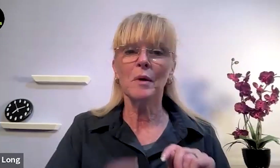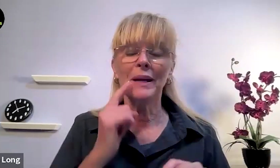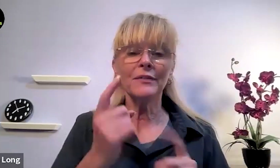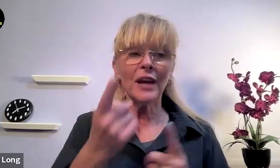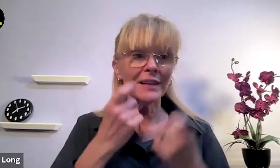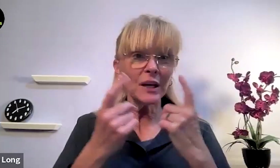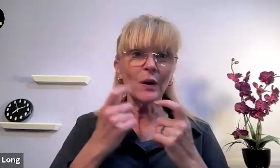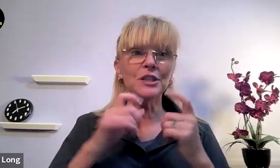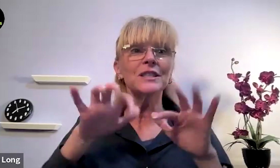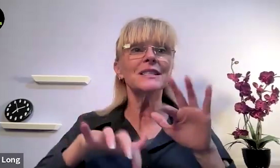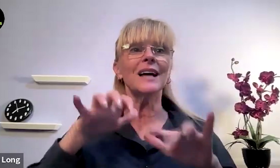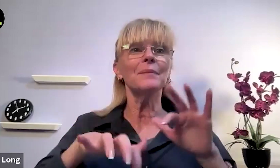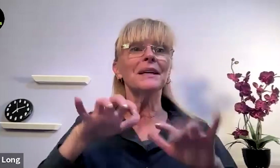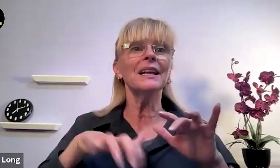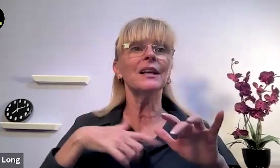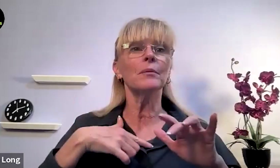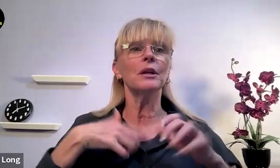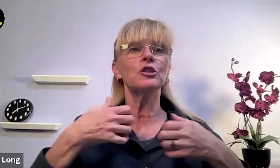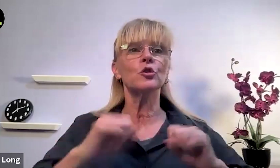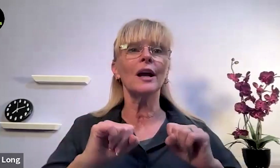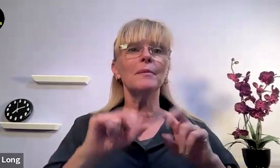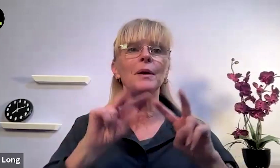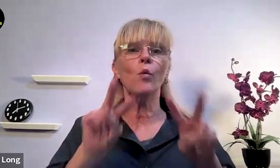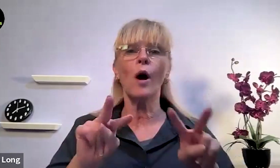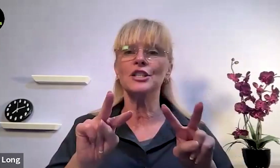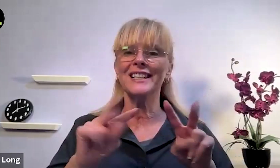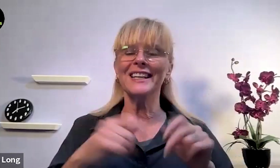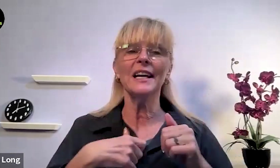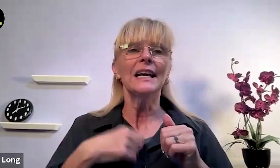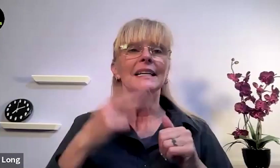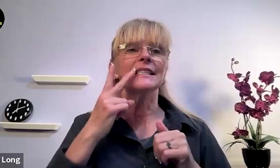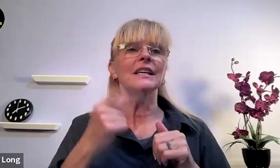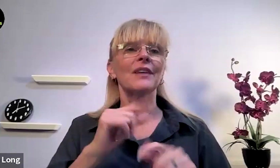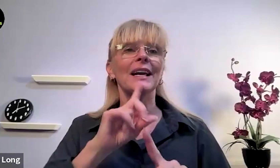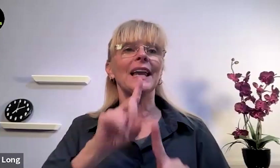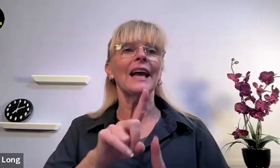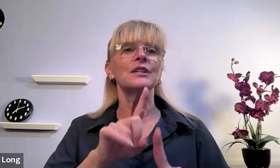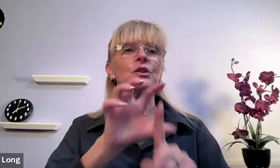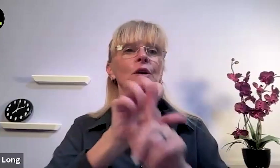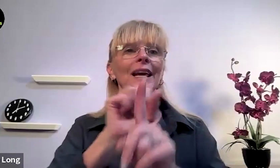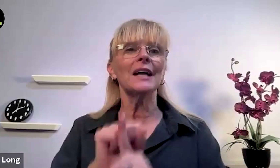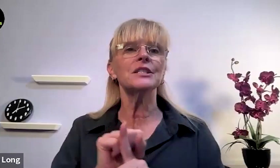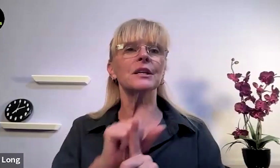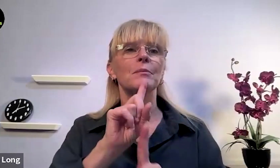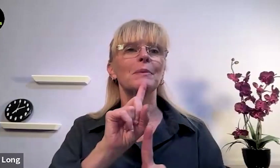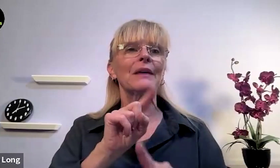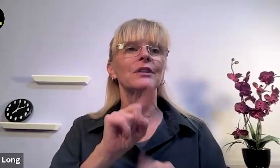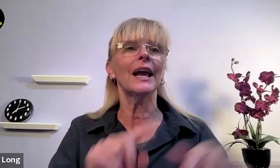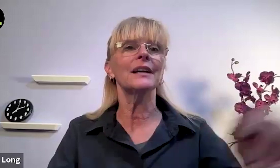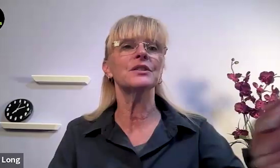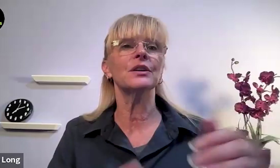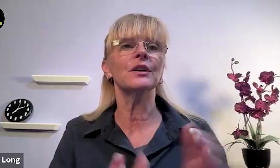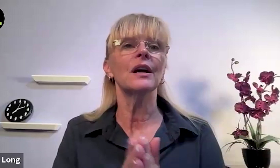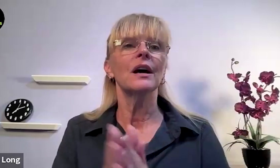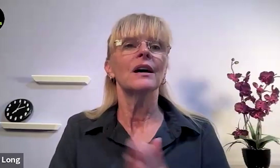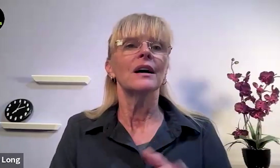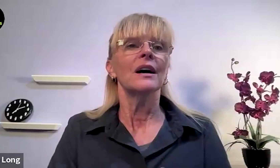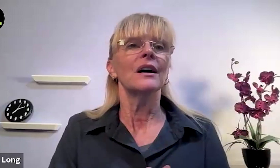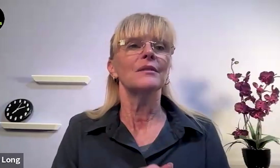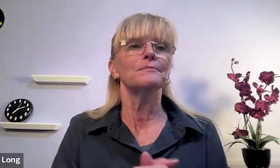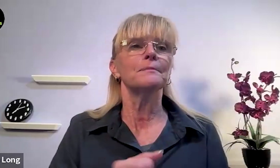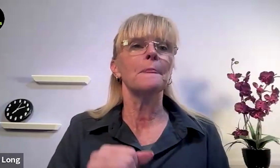one moment if you have any questions type that in I'm going to try to be watching to see if I can answer catch them be able to answer